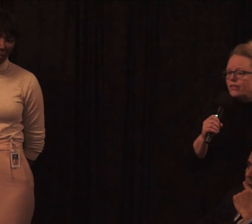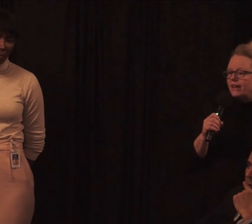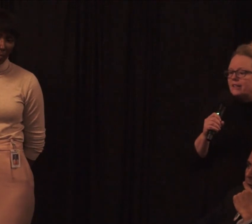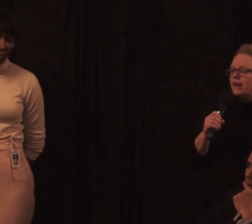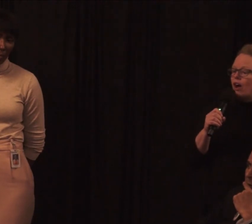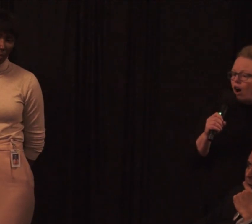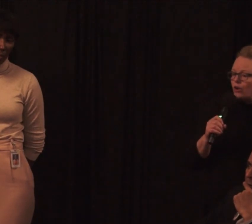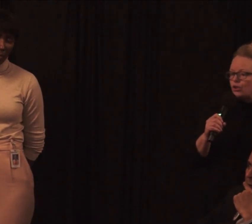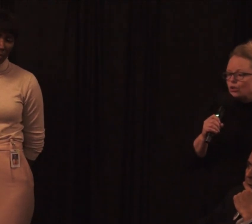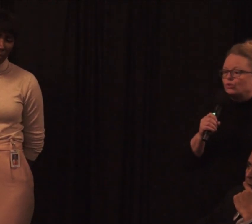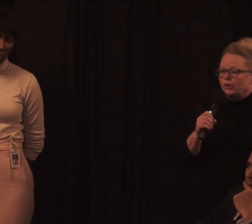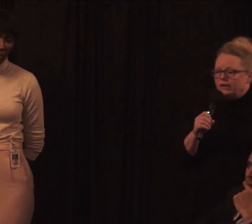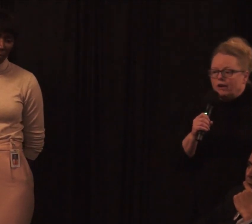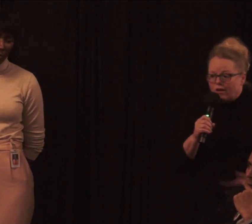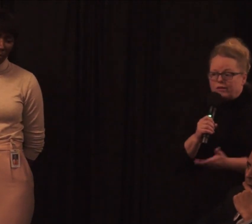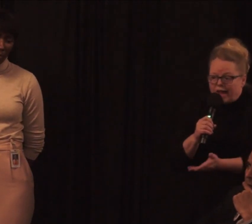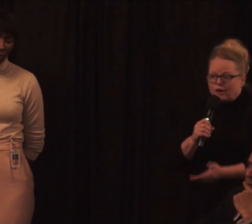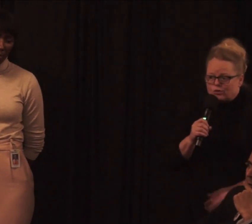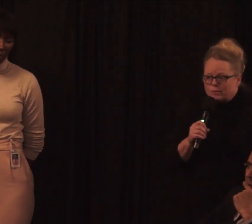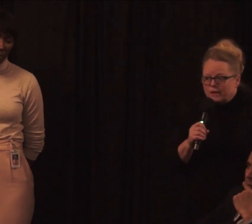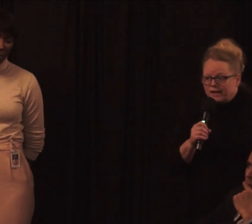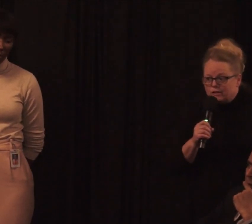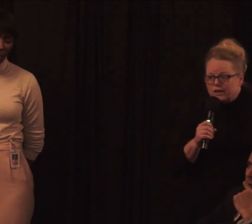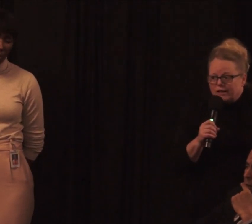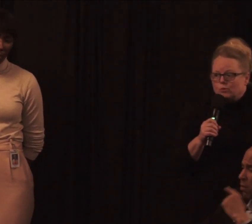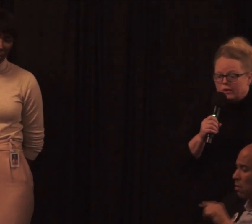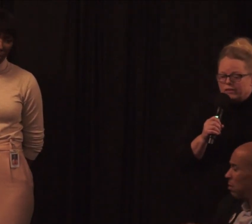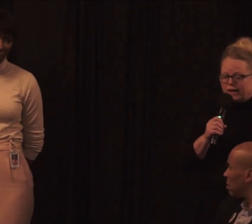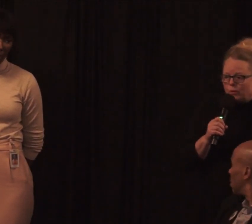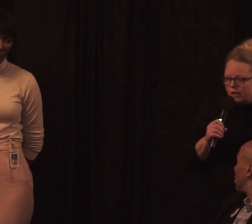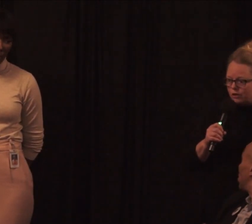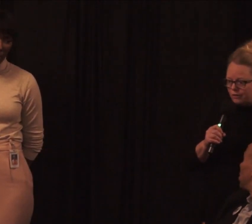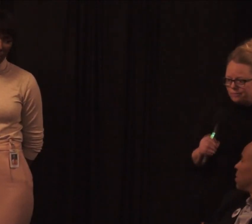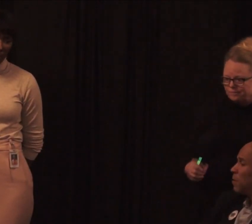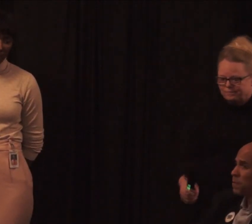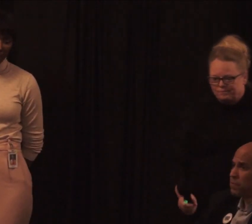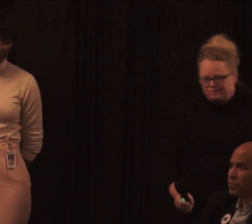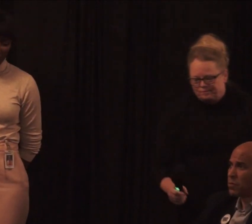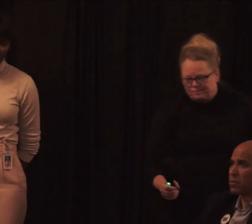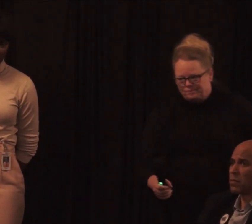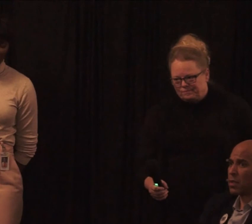that our children are actually being educated with language?